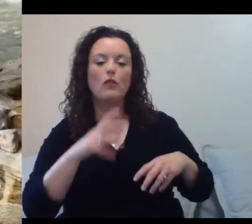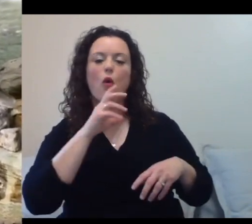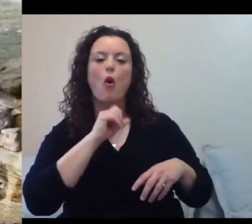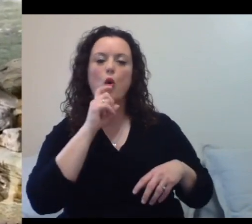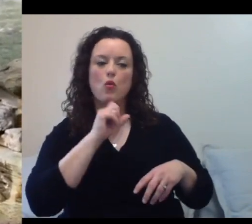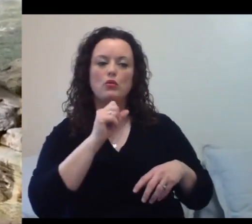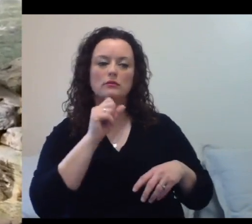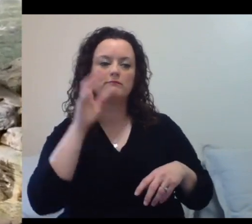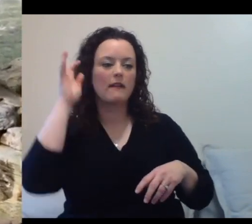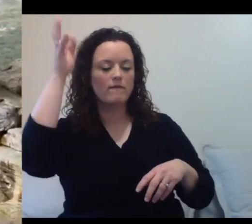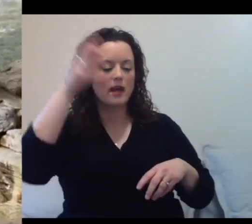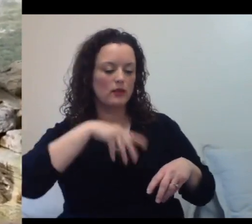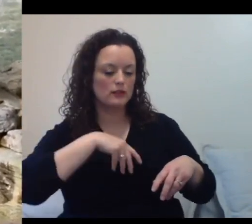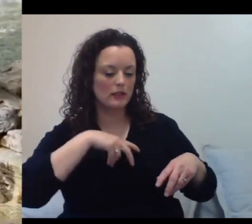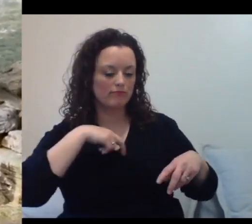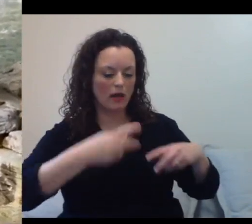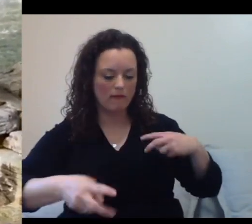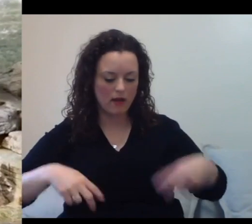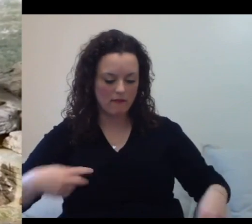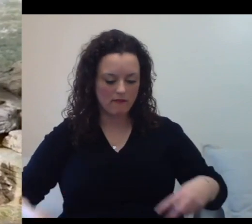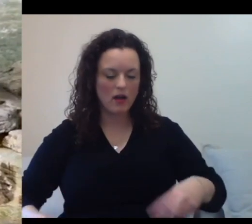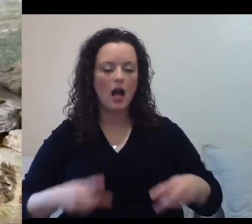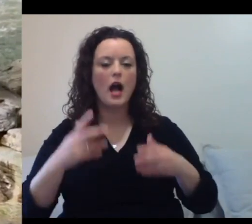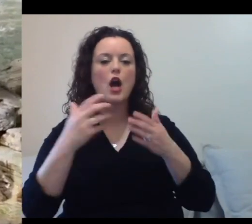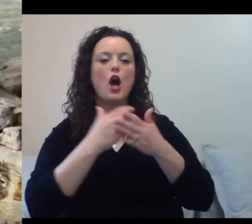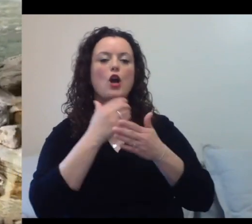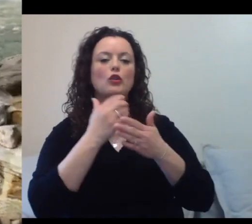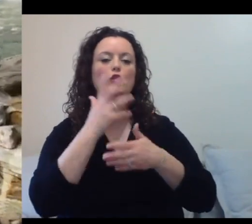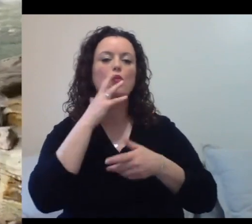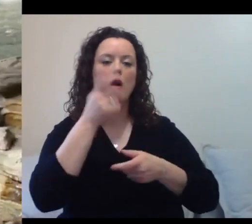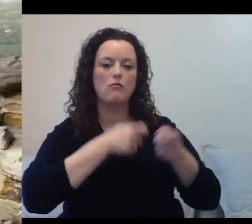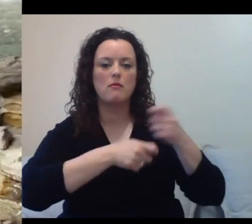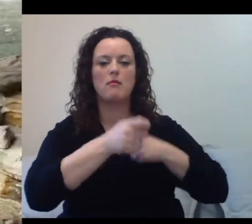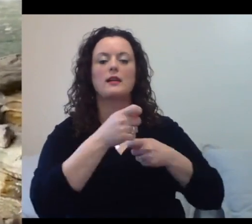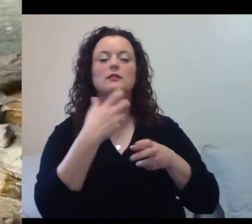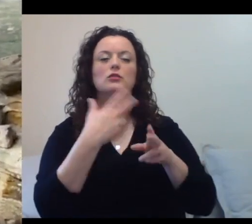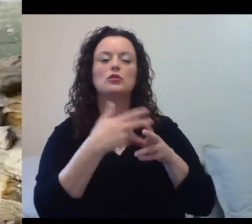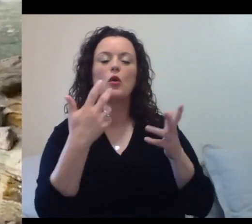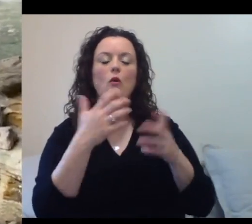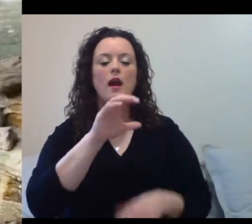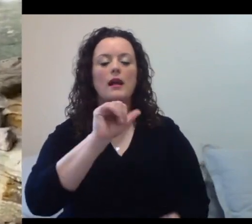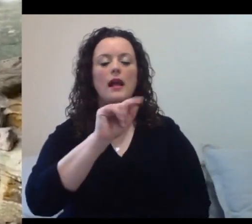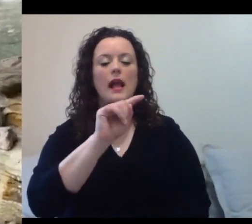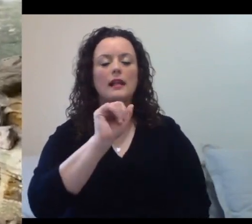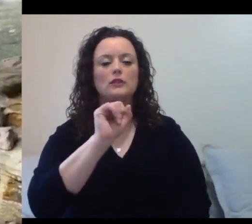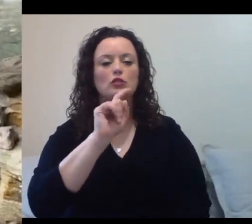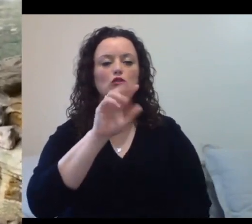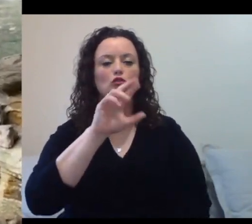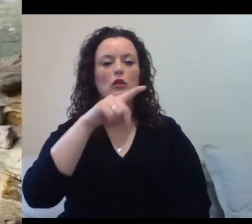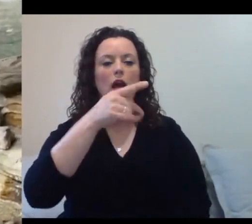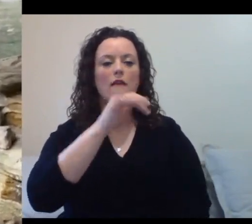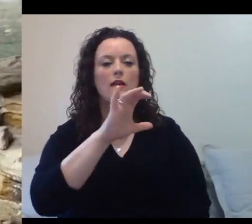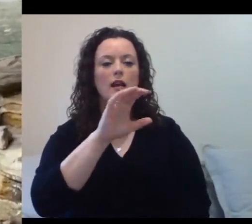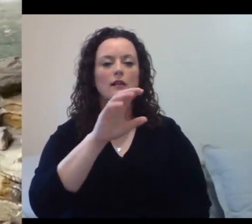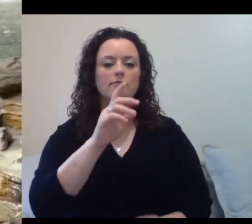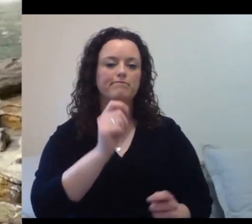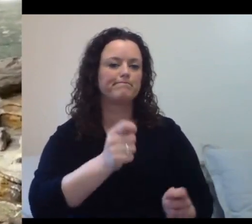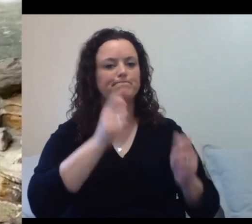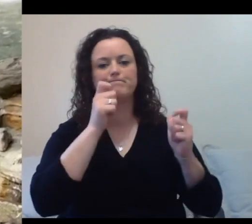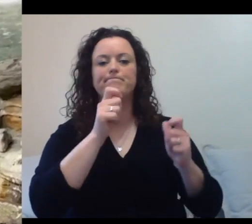That is what we call a catastrophic molt. Whereas other bird species, like Bubba over here, those birds drop feathers all the